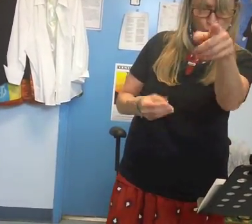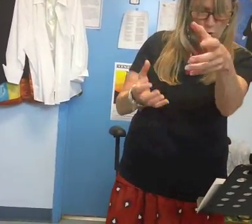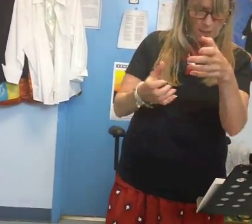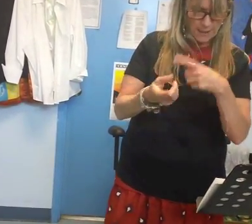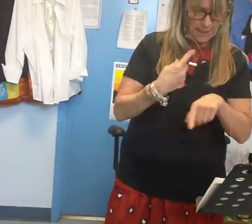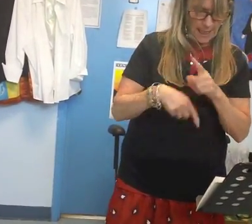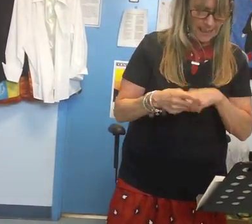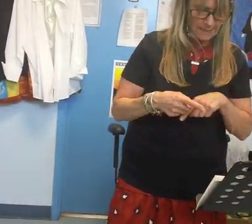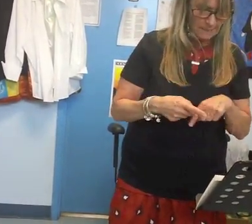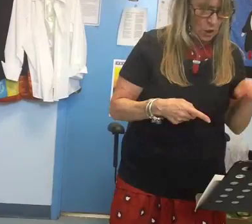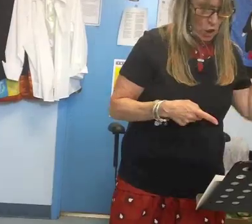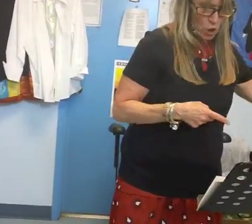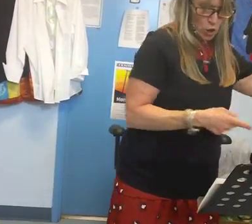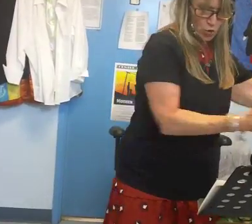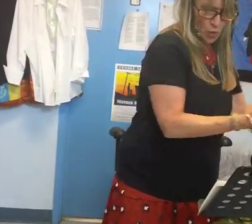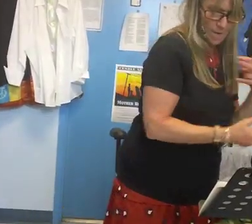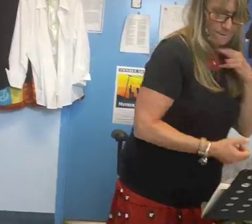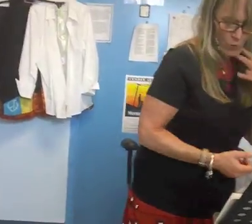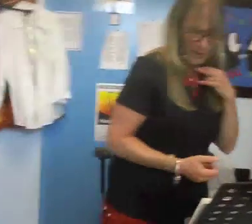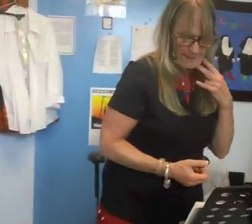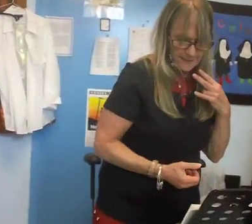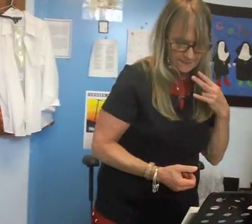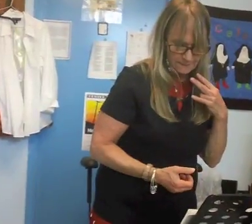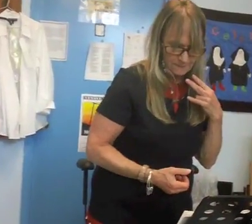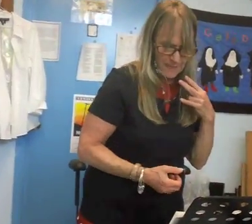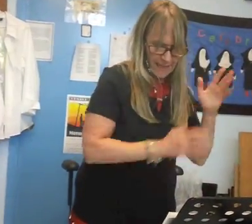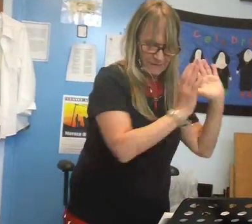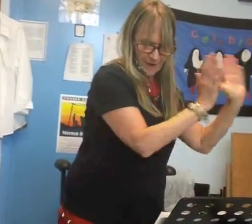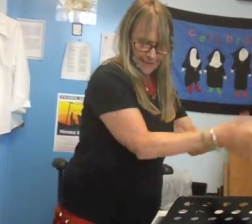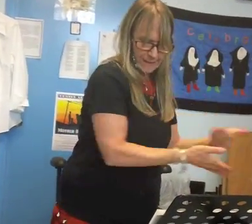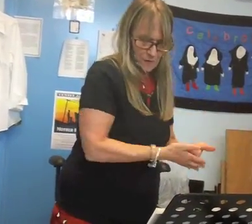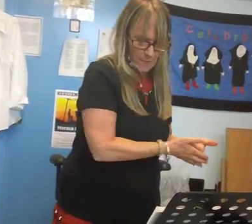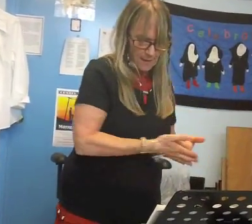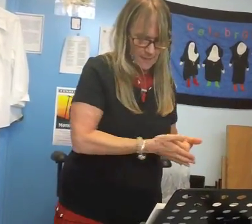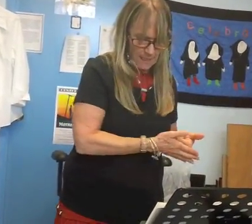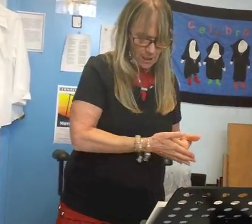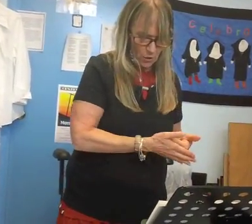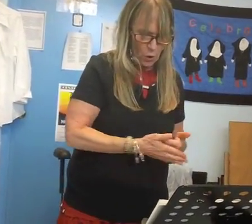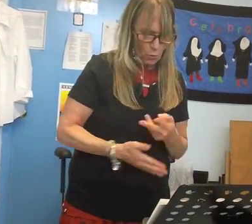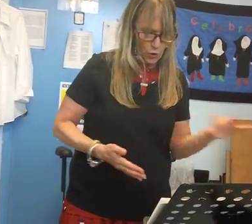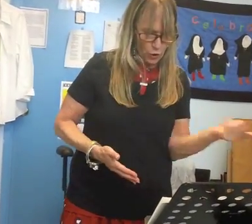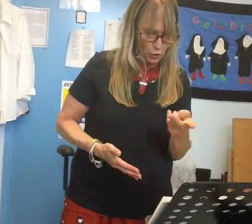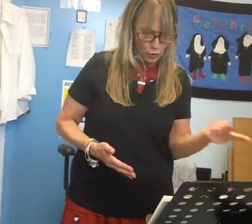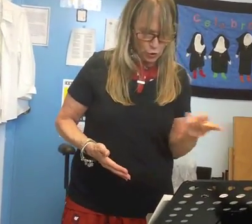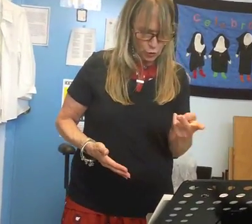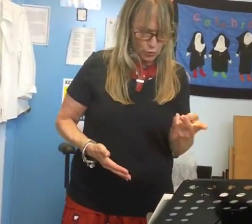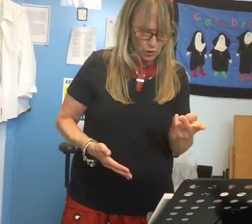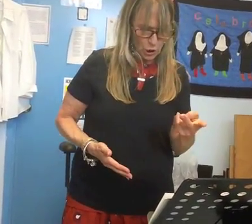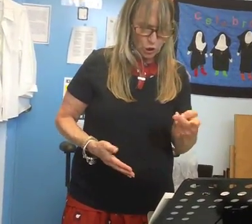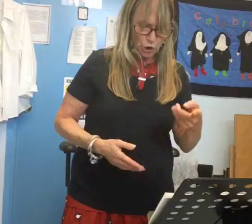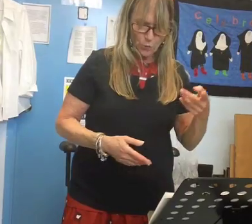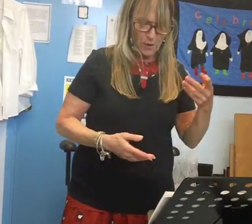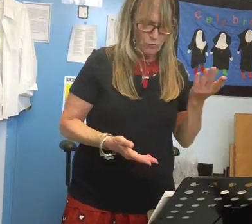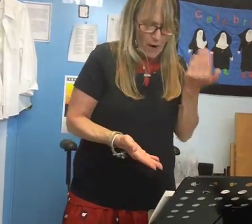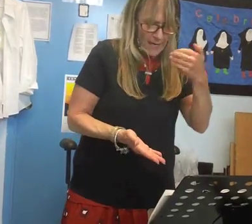want sign you want voice if I leave the baby here with you two she'll be right